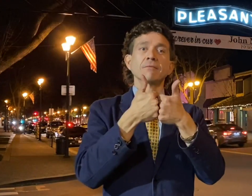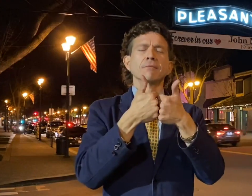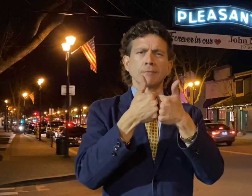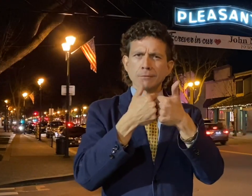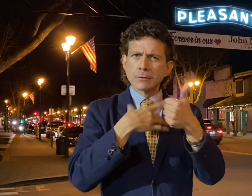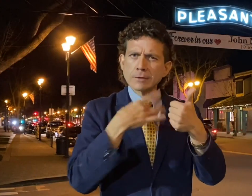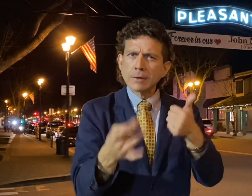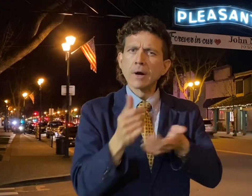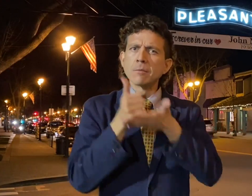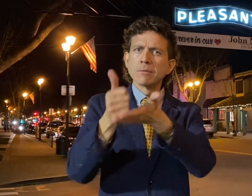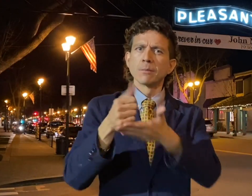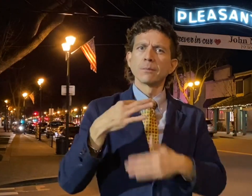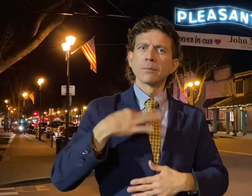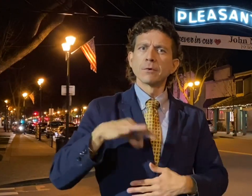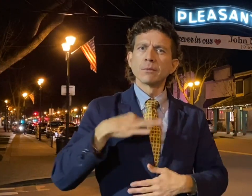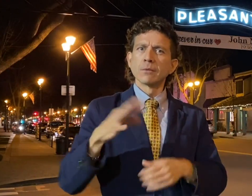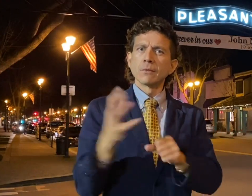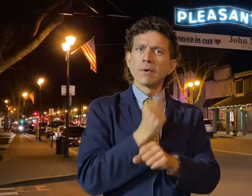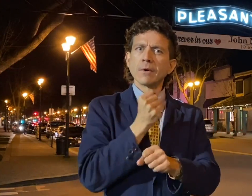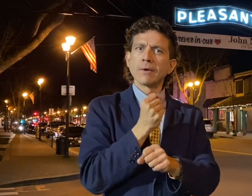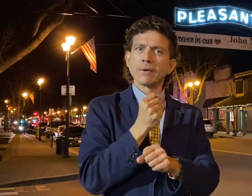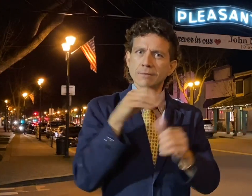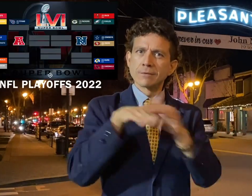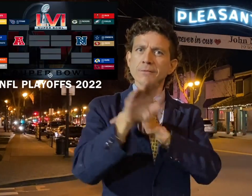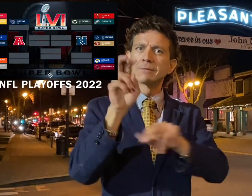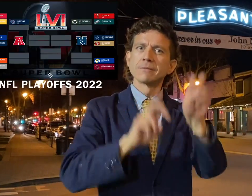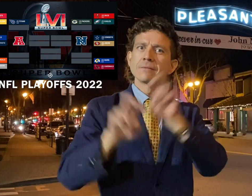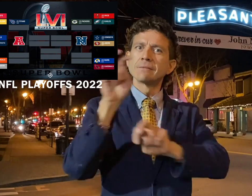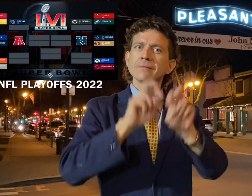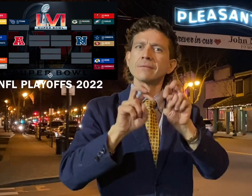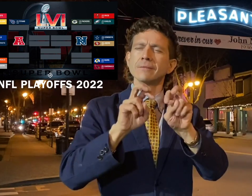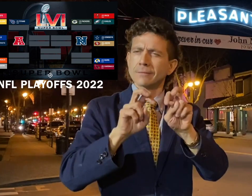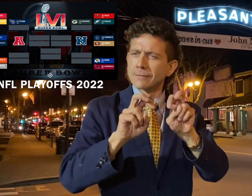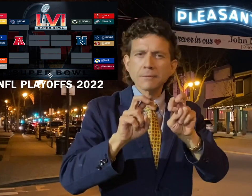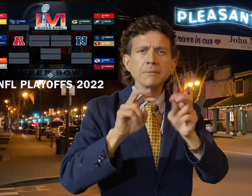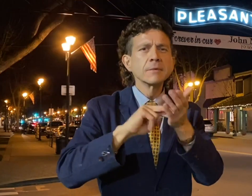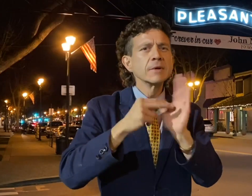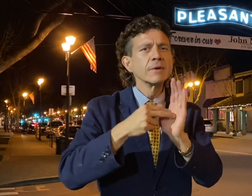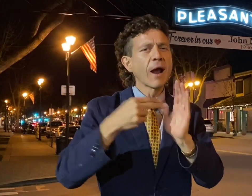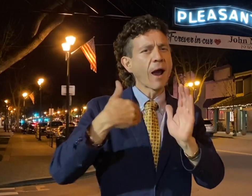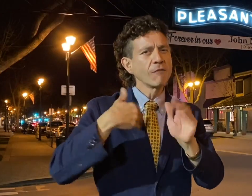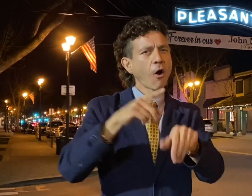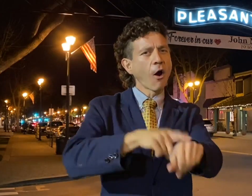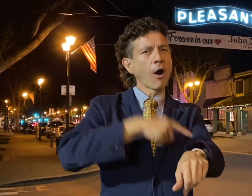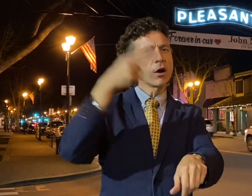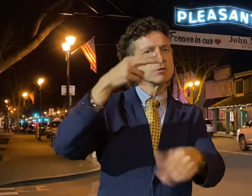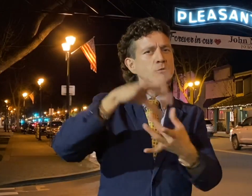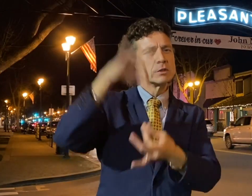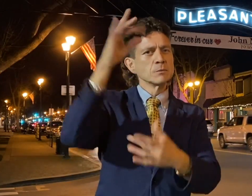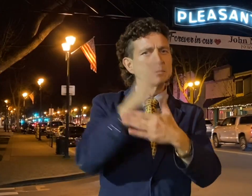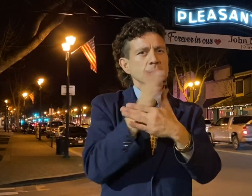Interesting enough, that win also helped Pittsburgh get into the playoffs, which showed the true spirit between Chuck Knoll and John Madden.